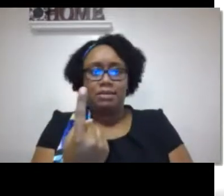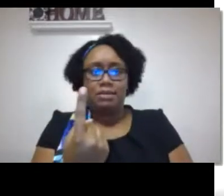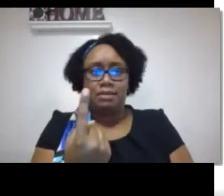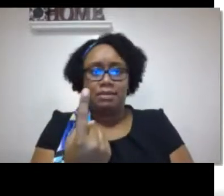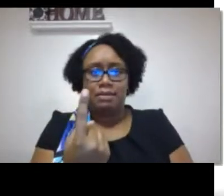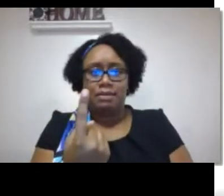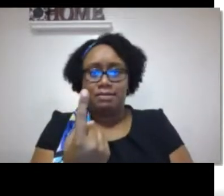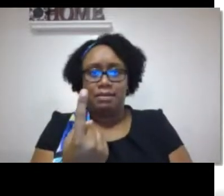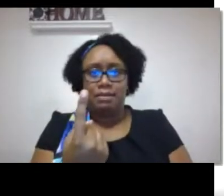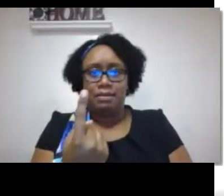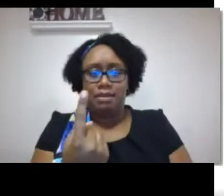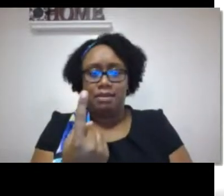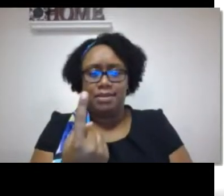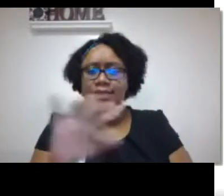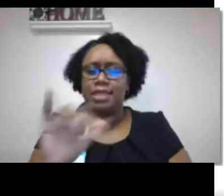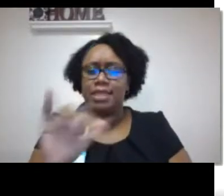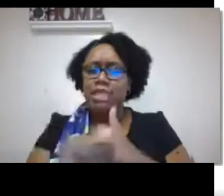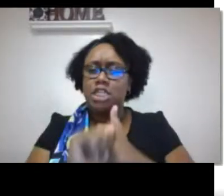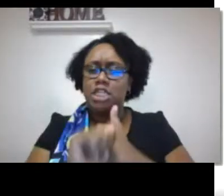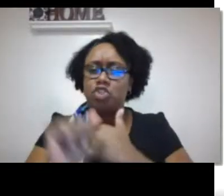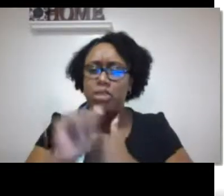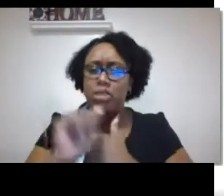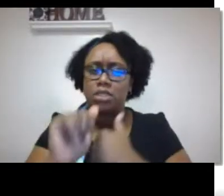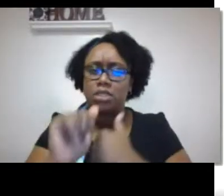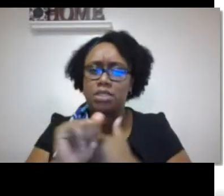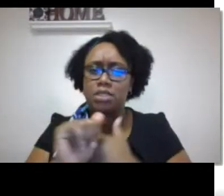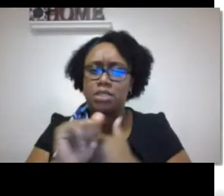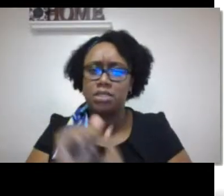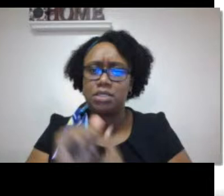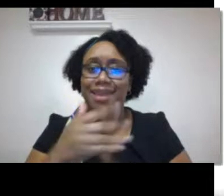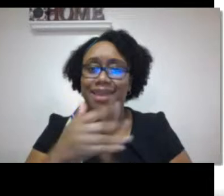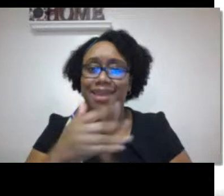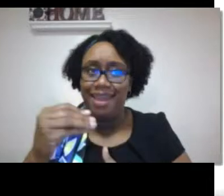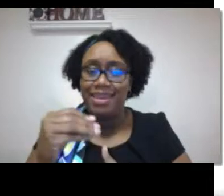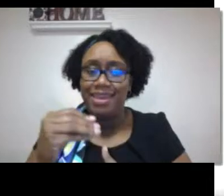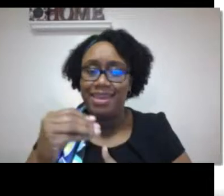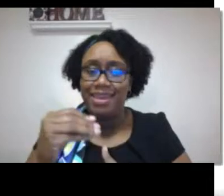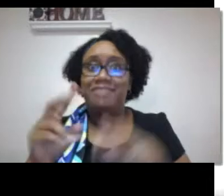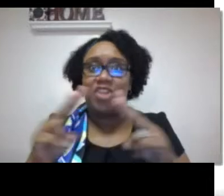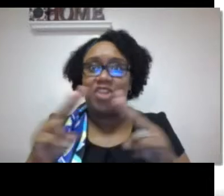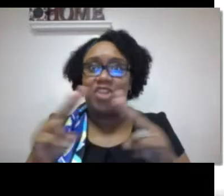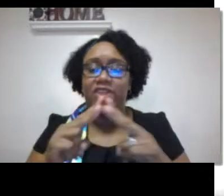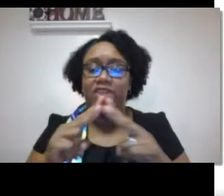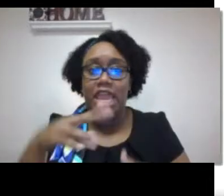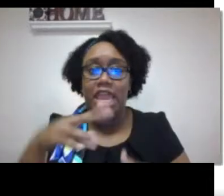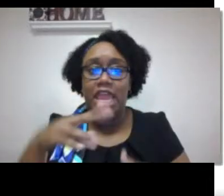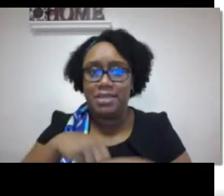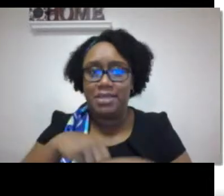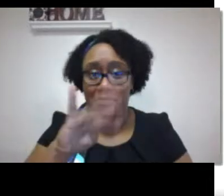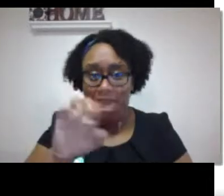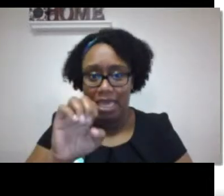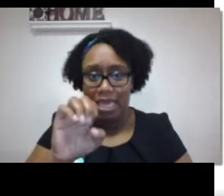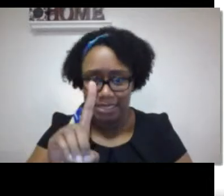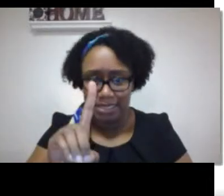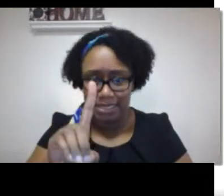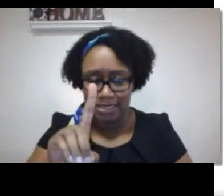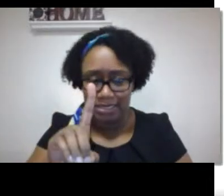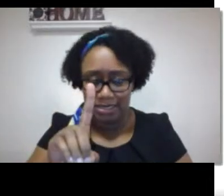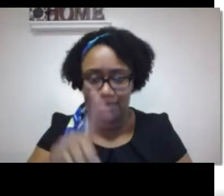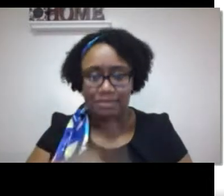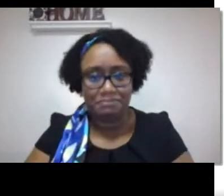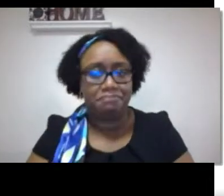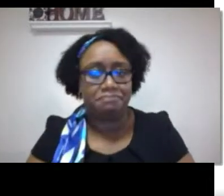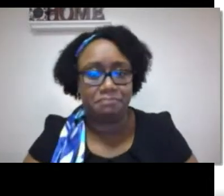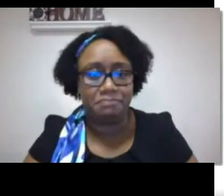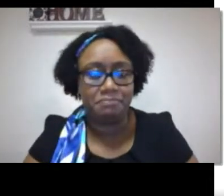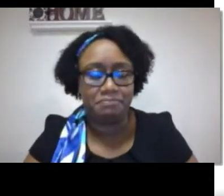brain, as in more doors exist. The framing on this video makes it seem like ears are the only way to get to the brain.